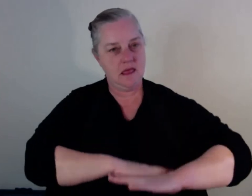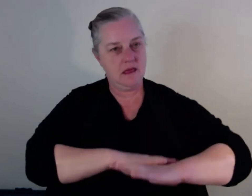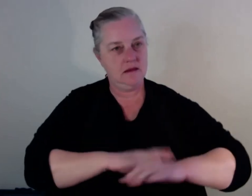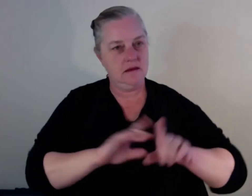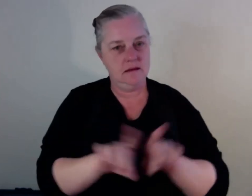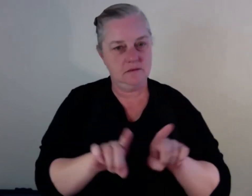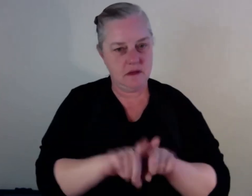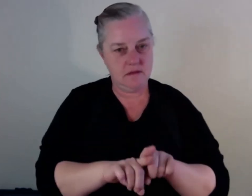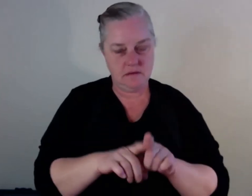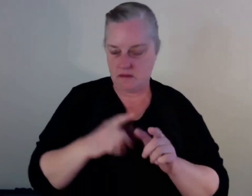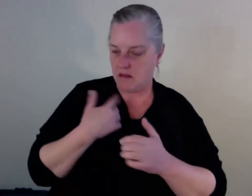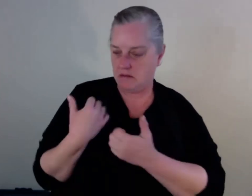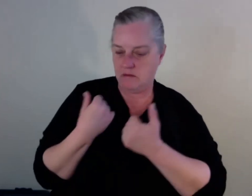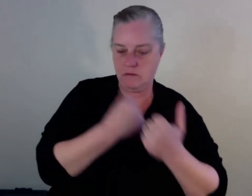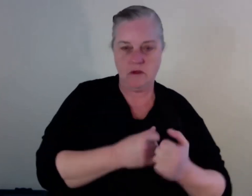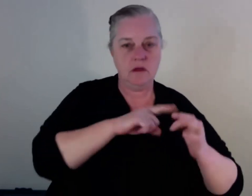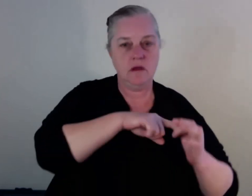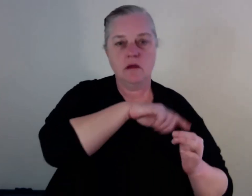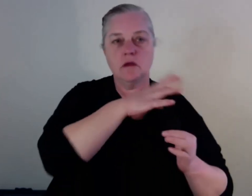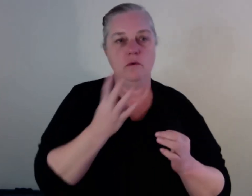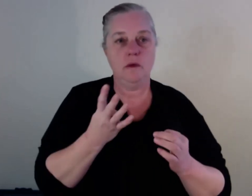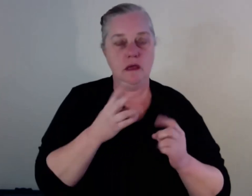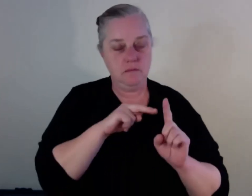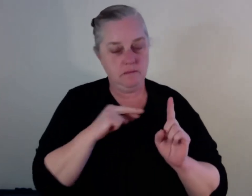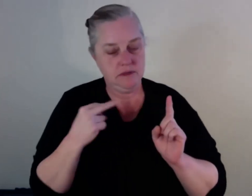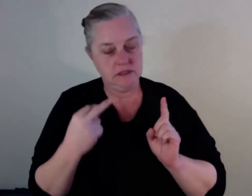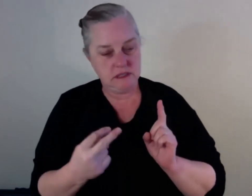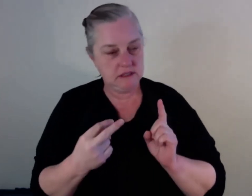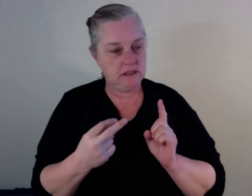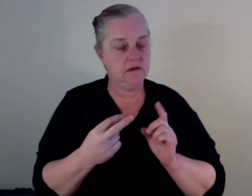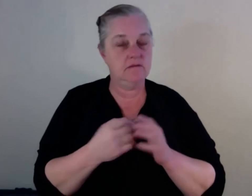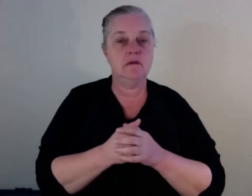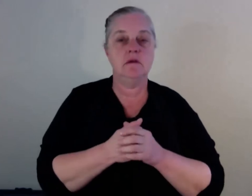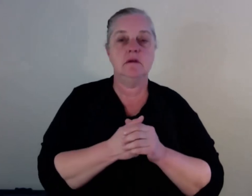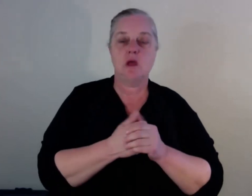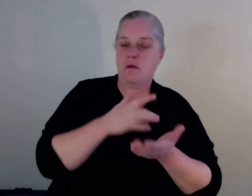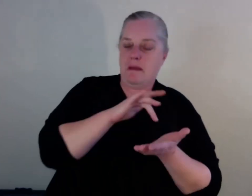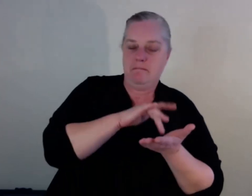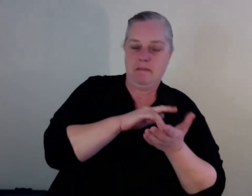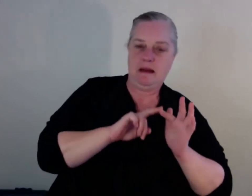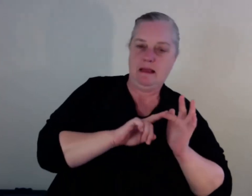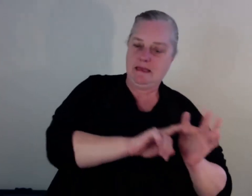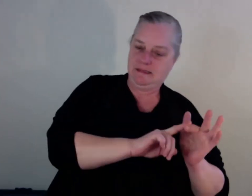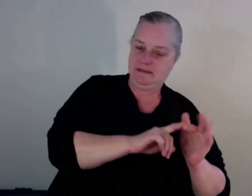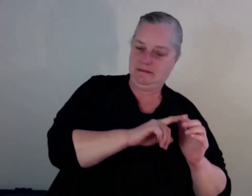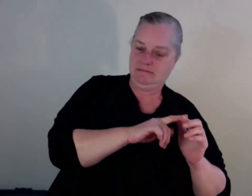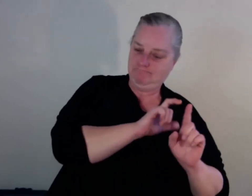queer Middle Eastern perspective on AOD treatment and also really want to discuss trauma informed care in terms of